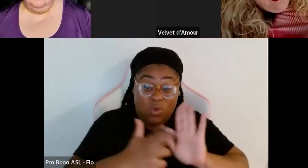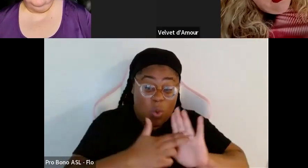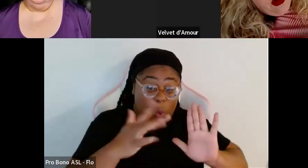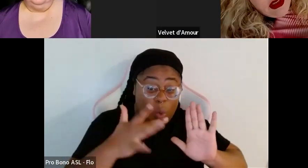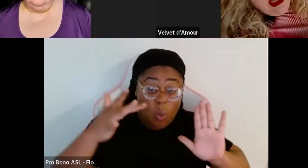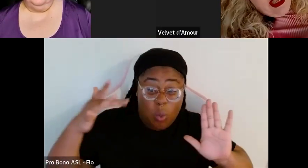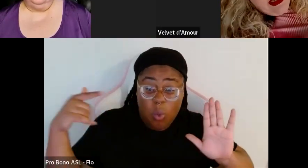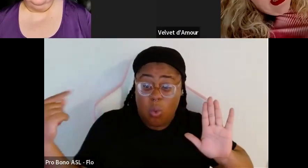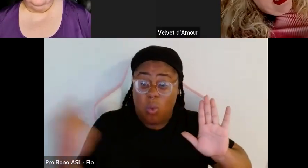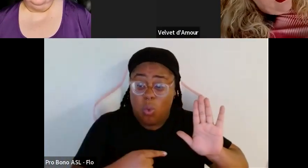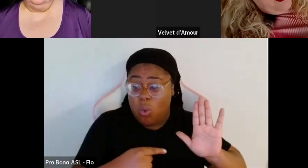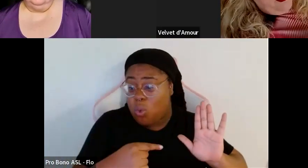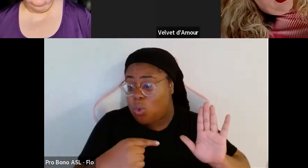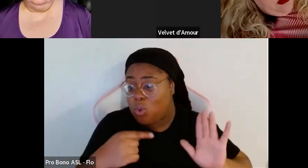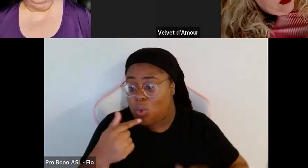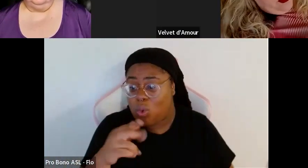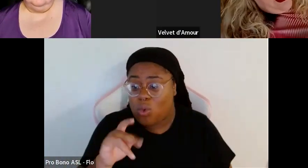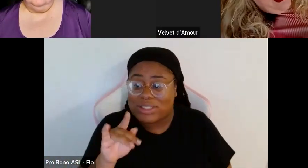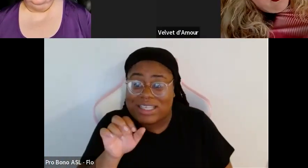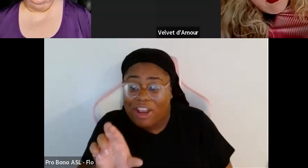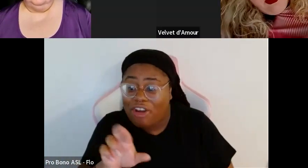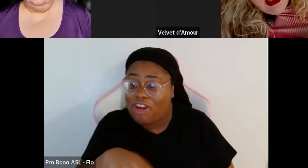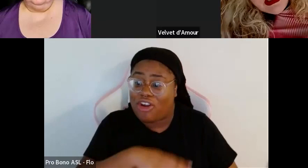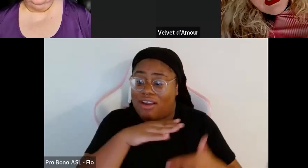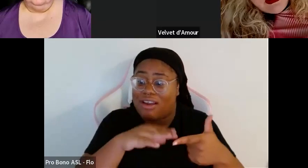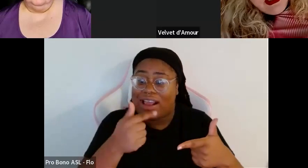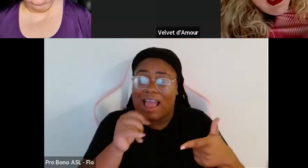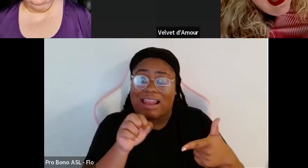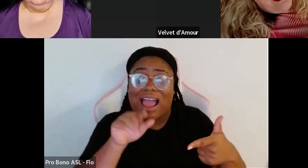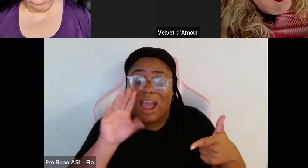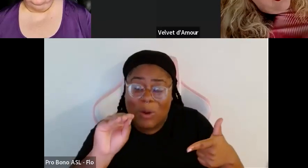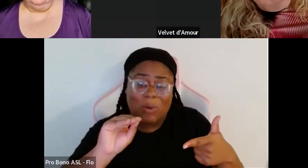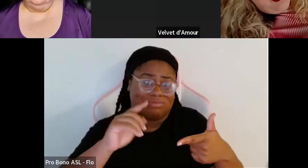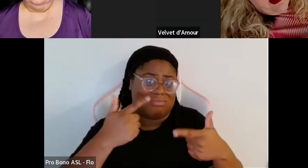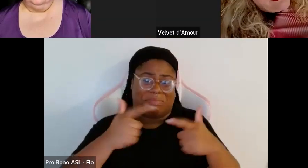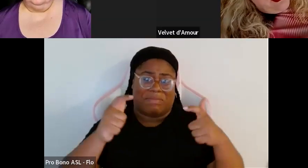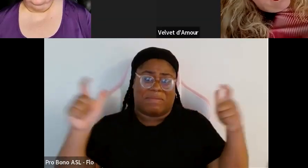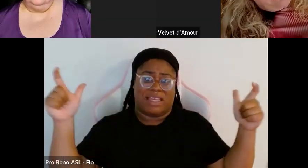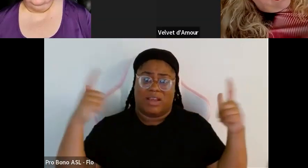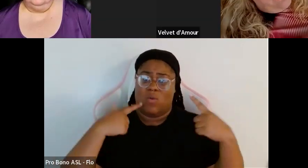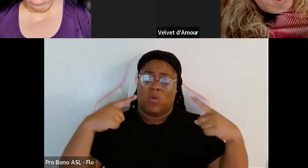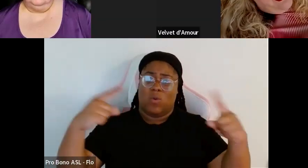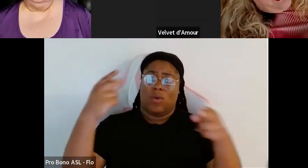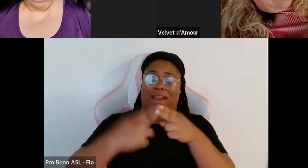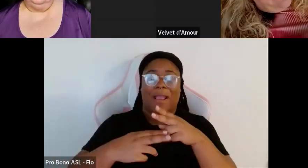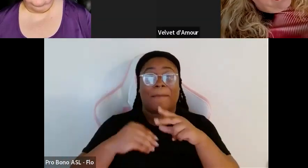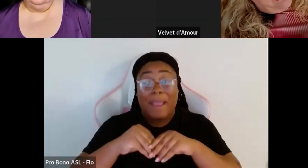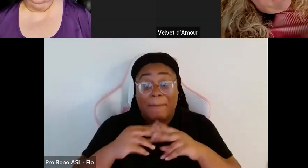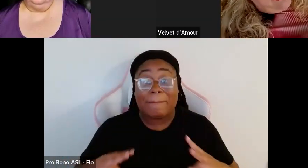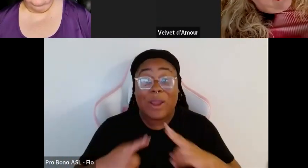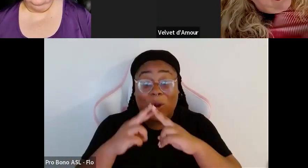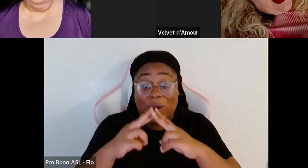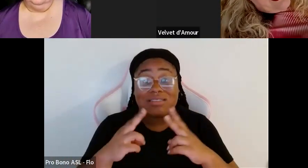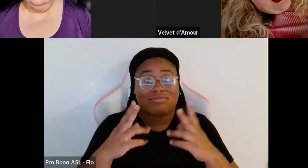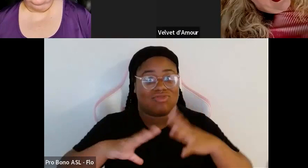you know Gaultier and Galliano both being super high names within the fashion industry and you know it was a Paris runway show and and